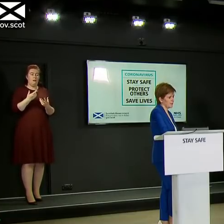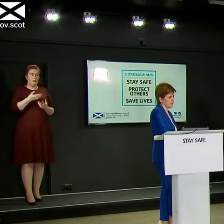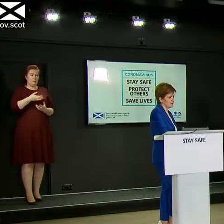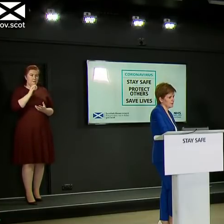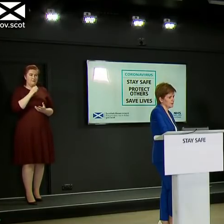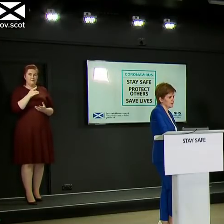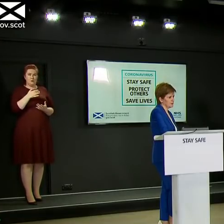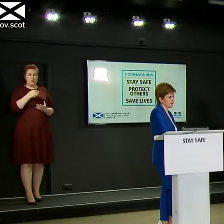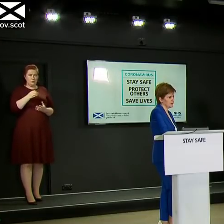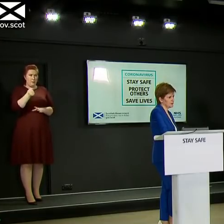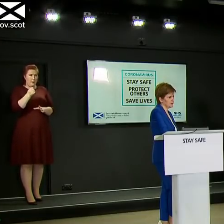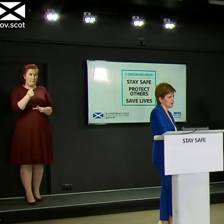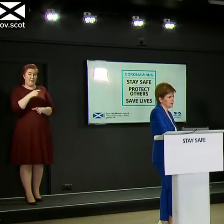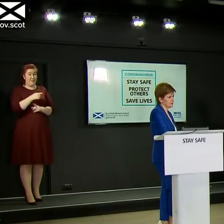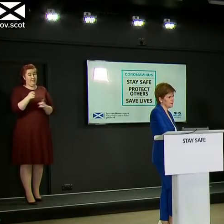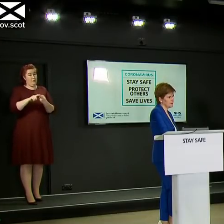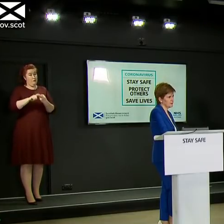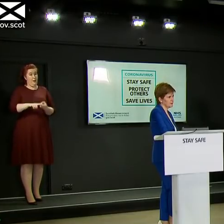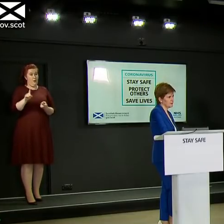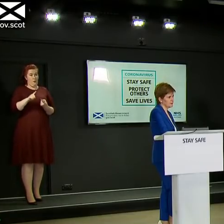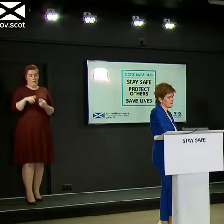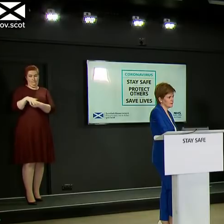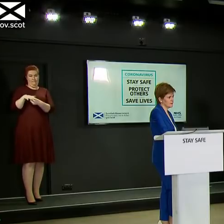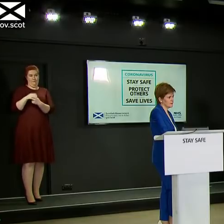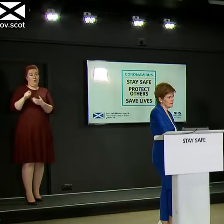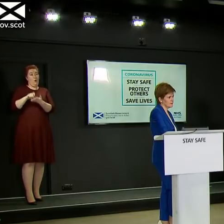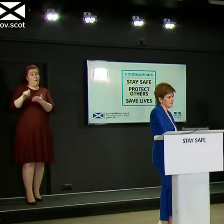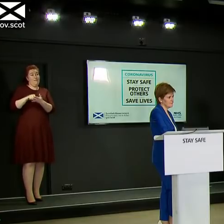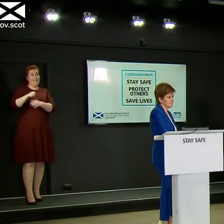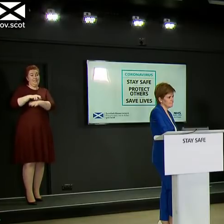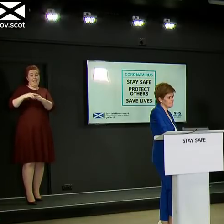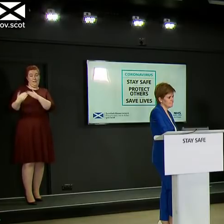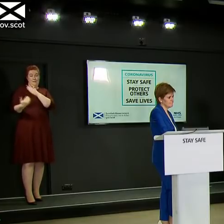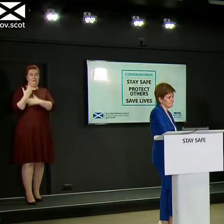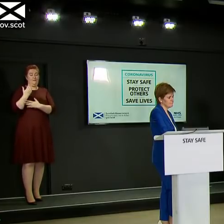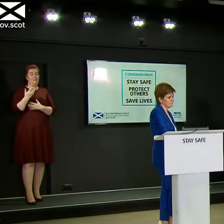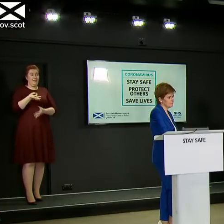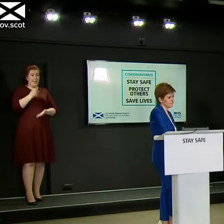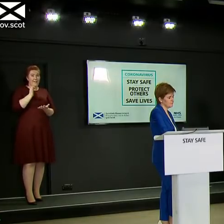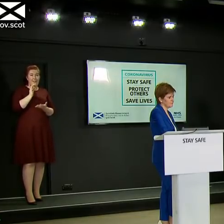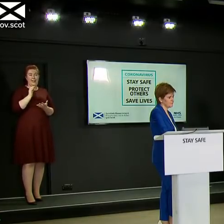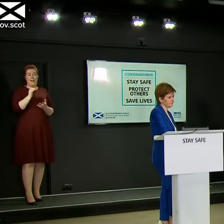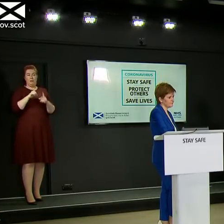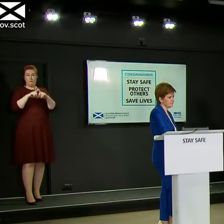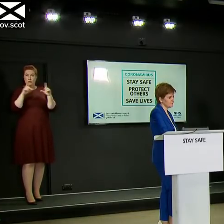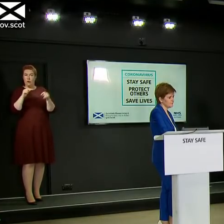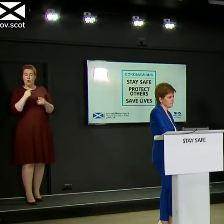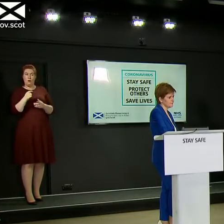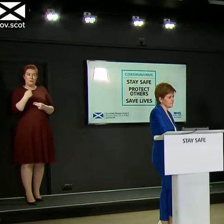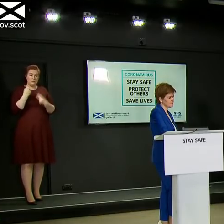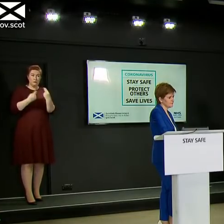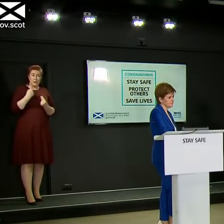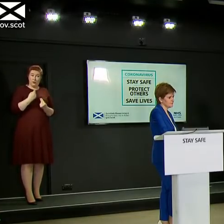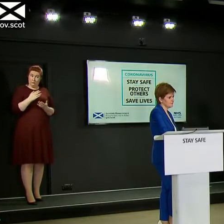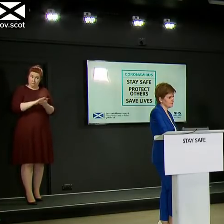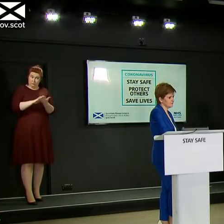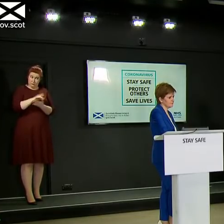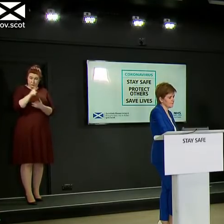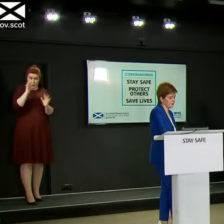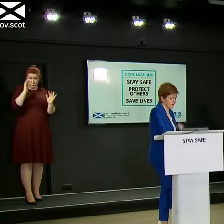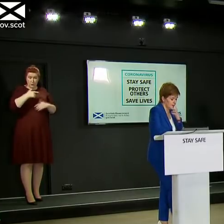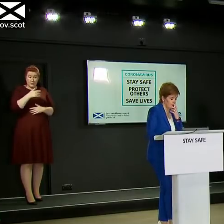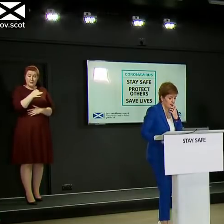on the trade of office workers? Do you worry that this could actually force some of them to